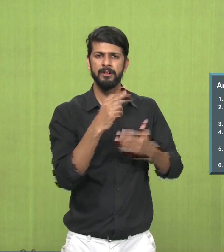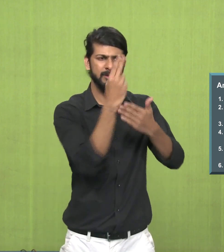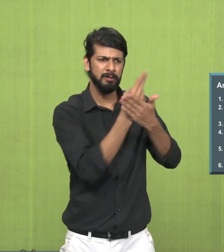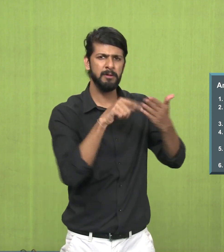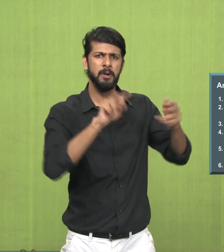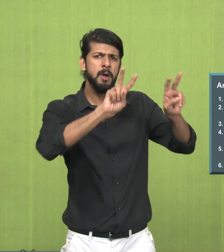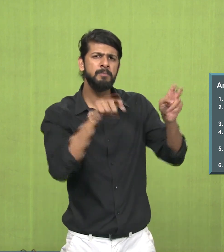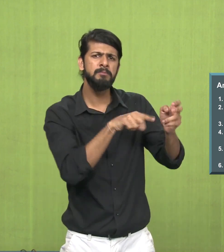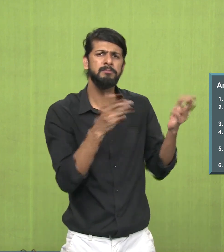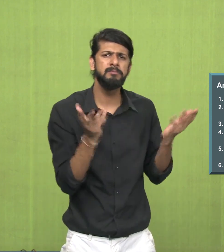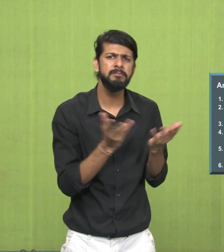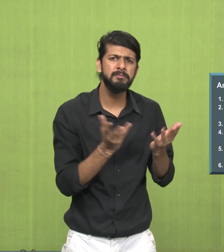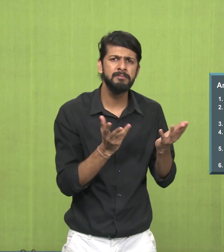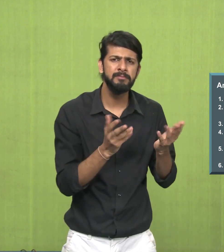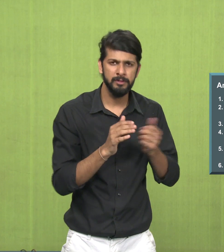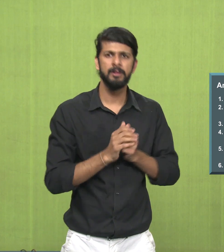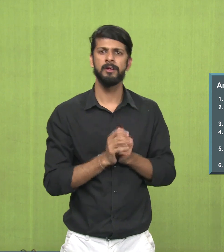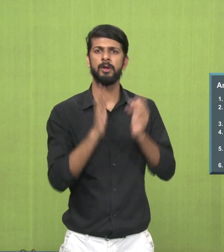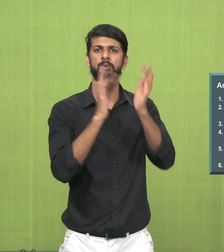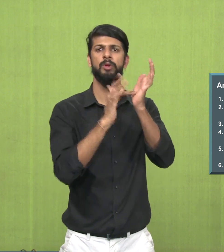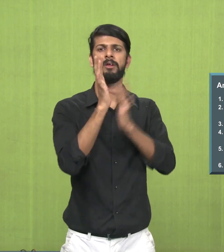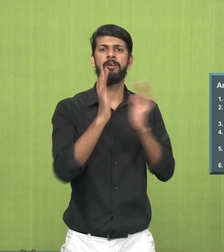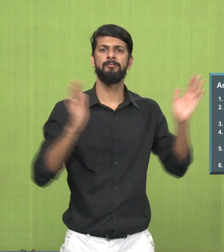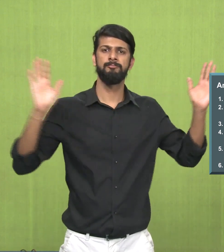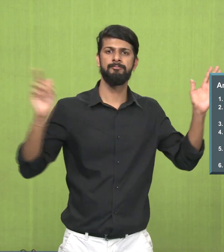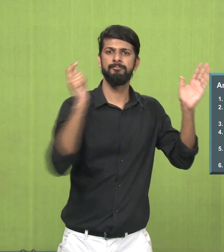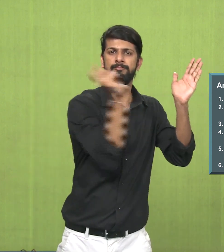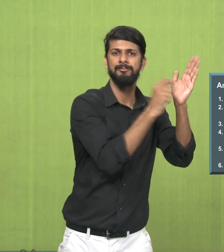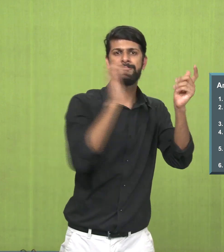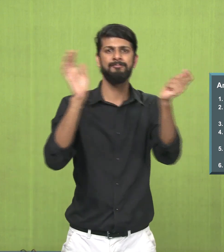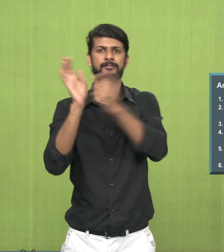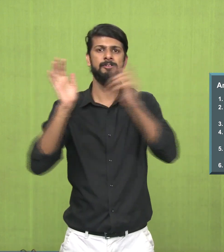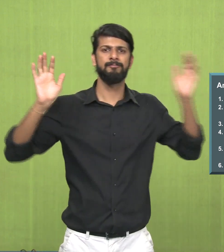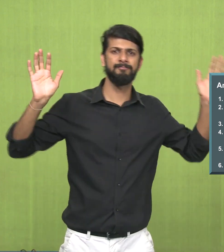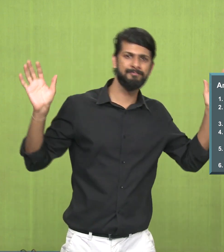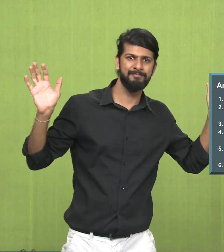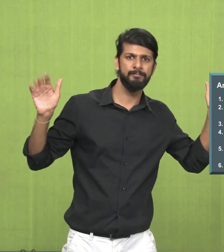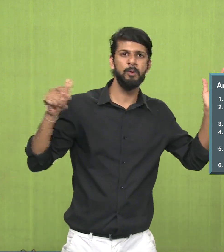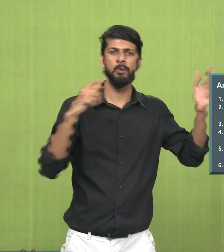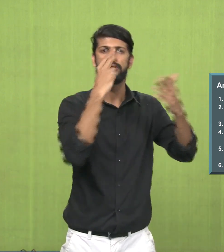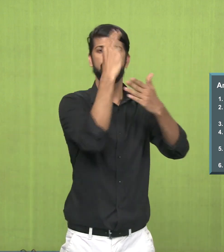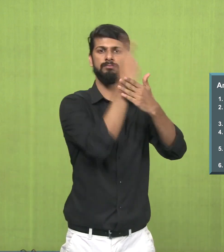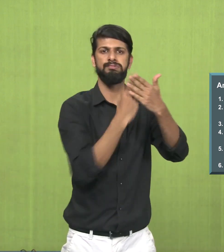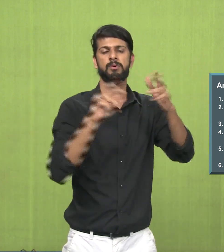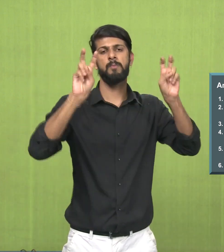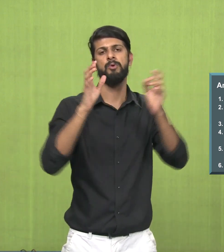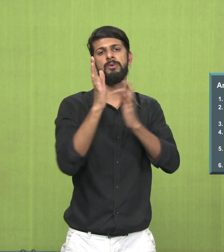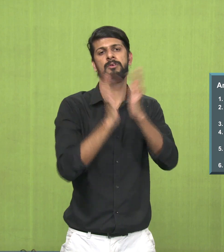Answer number 5, the subject of this painting is the Crucification of Jesus Christ.